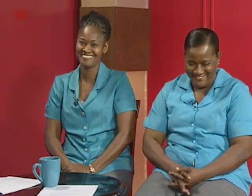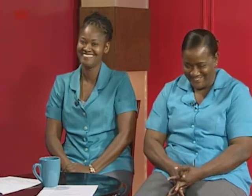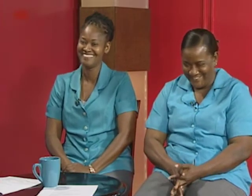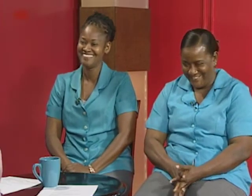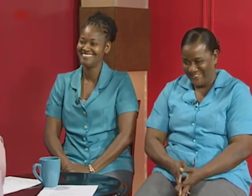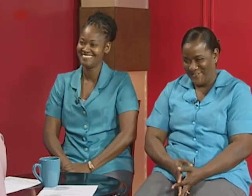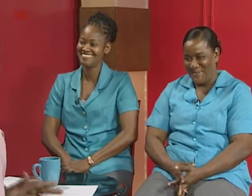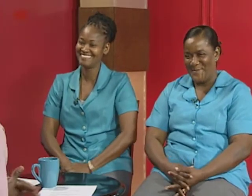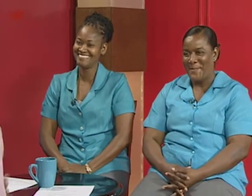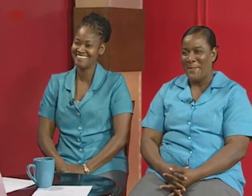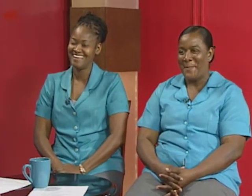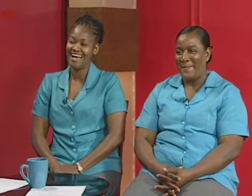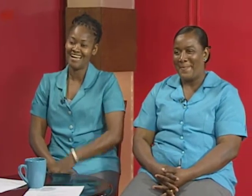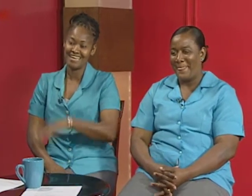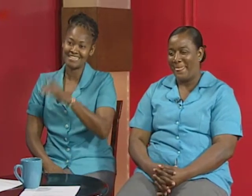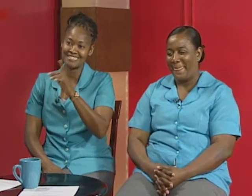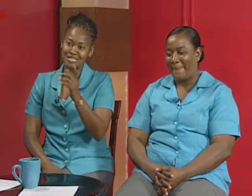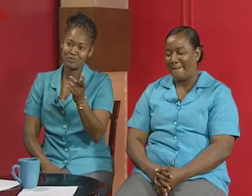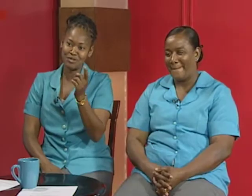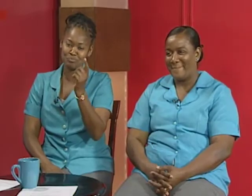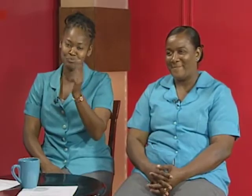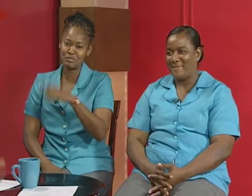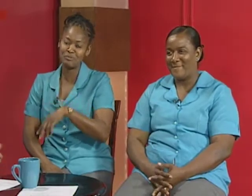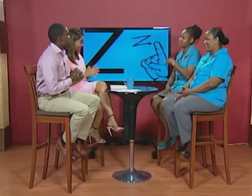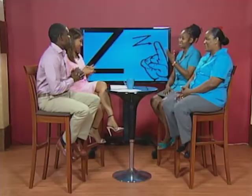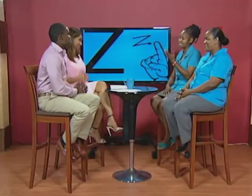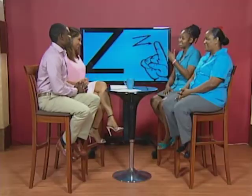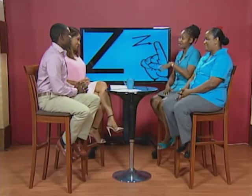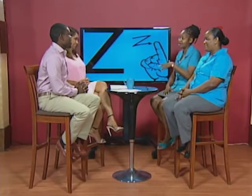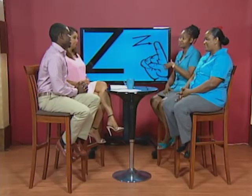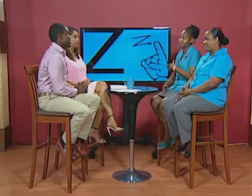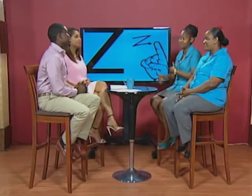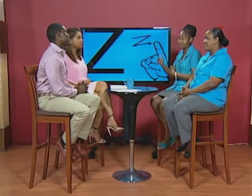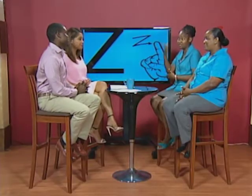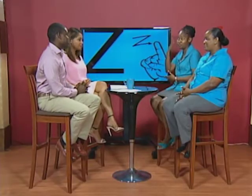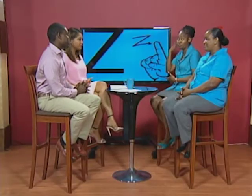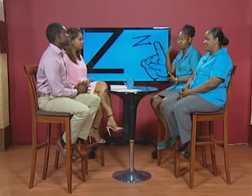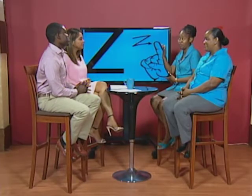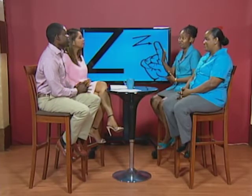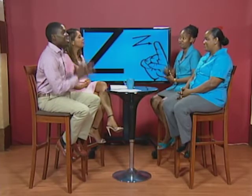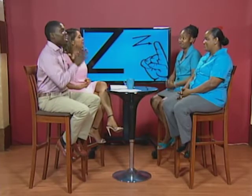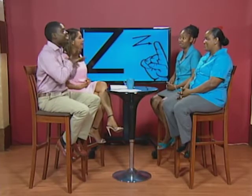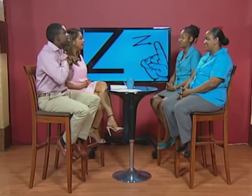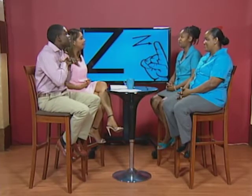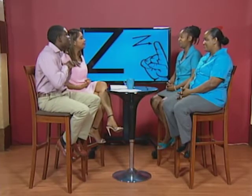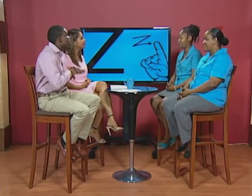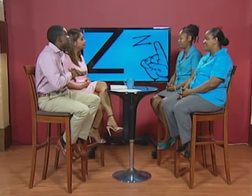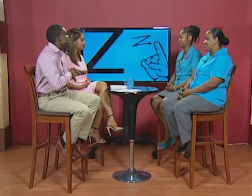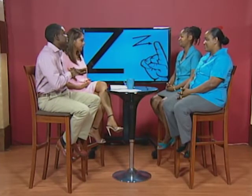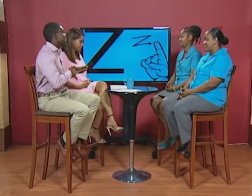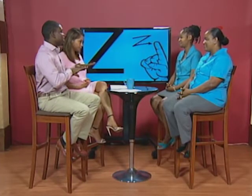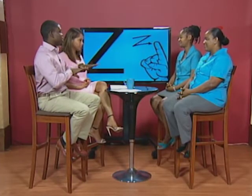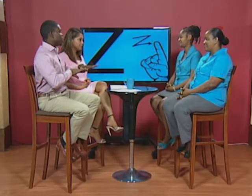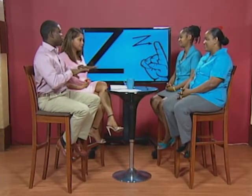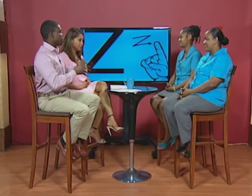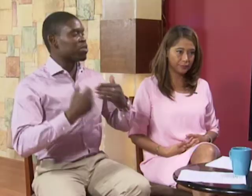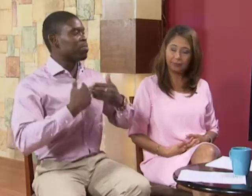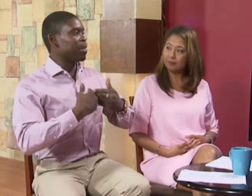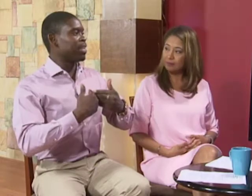and i guess that's where most people think it's hard just because i need to remember right yeah that's all and you know for somebody